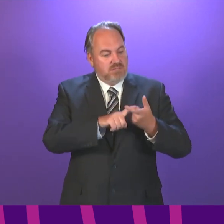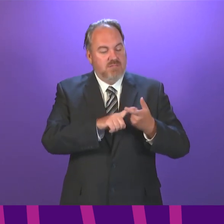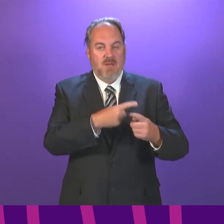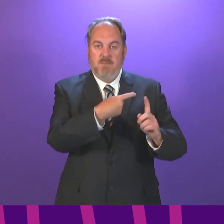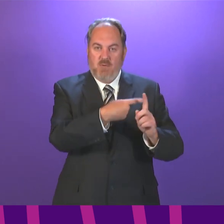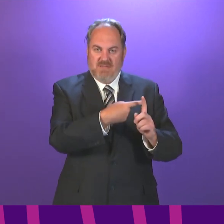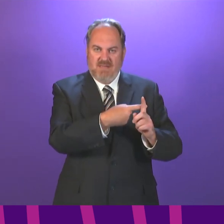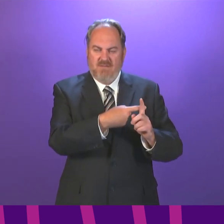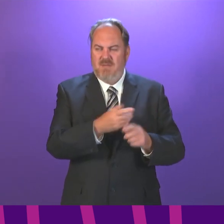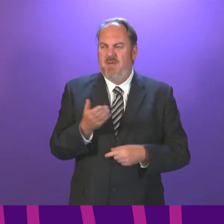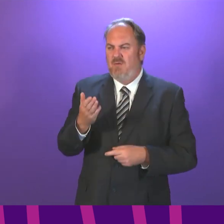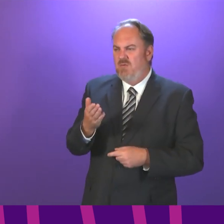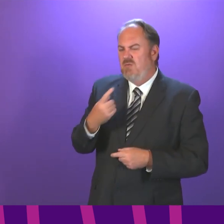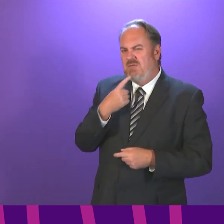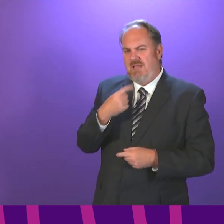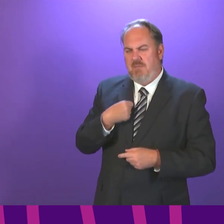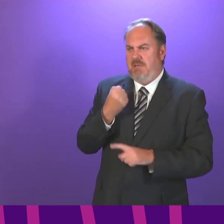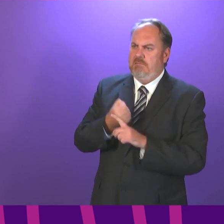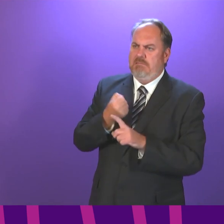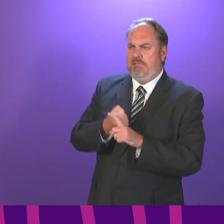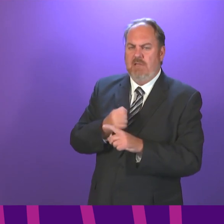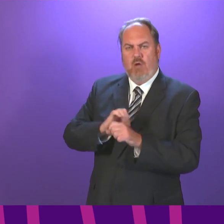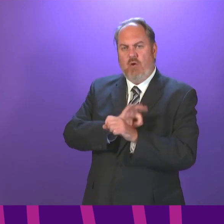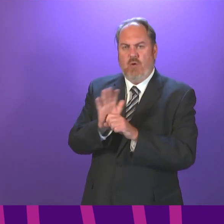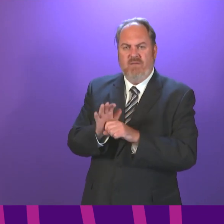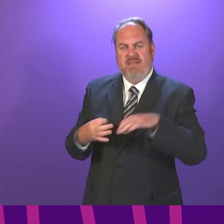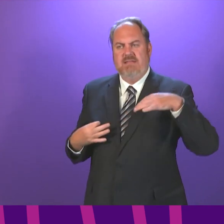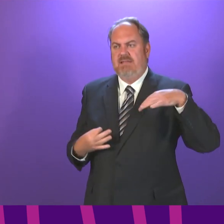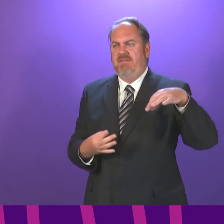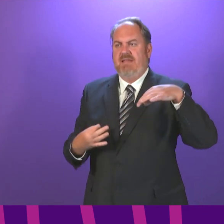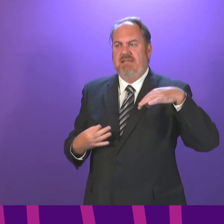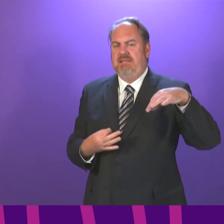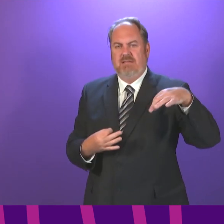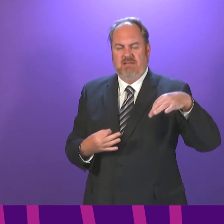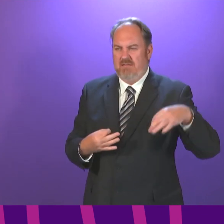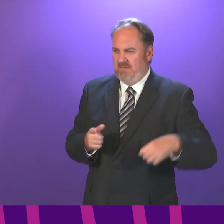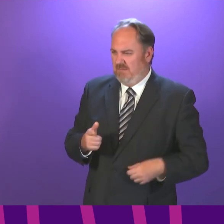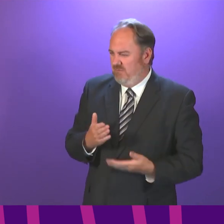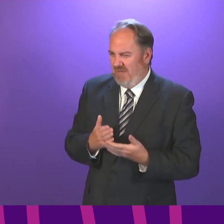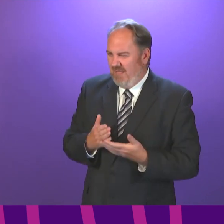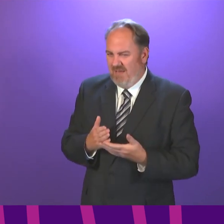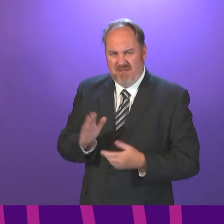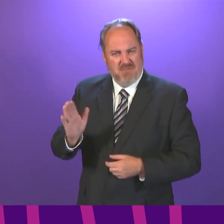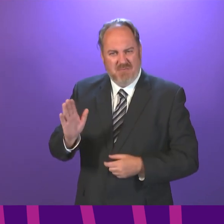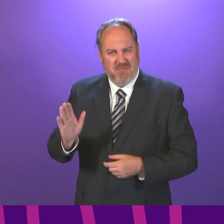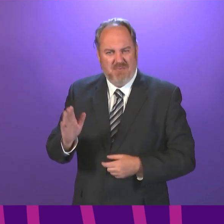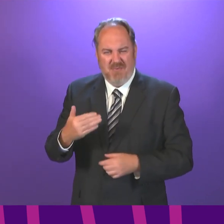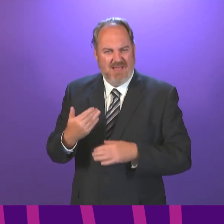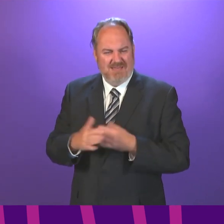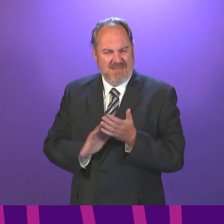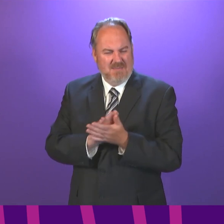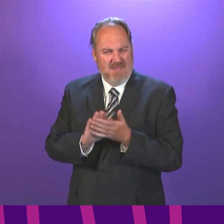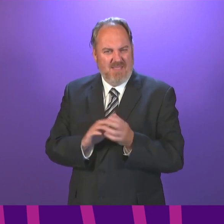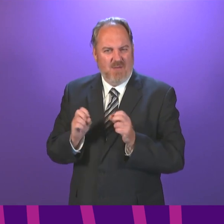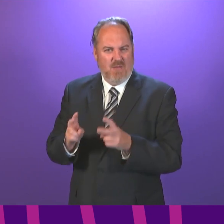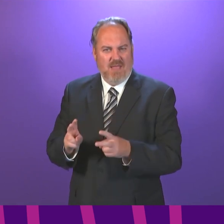Patrick Harvey said I put a lot of emphasis on COVID status certification. If that is how it sounded, I want to try to redress that. I was not